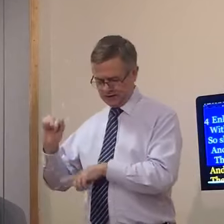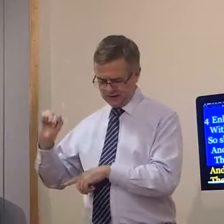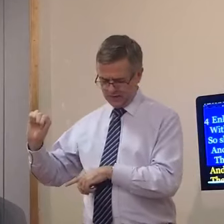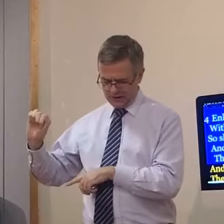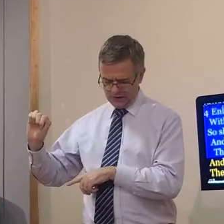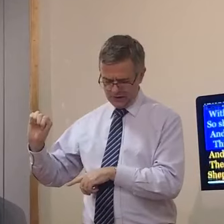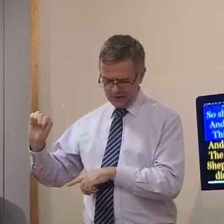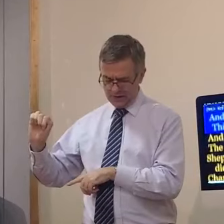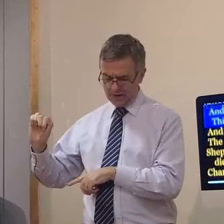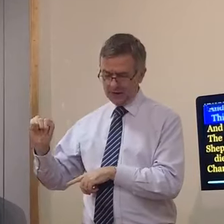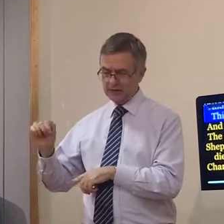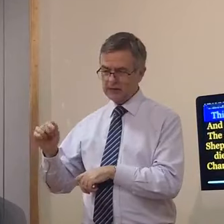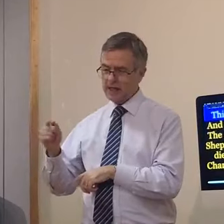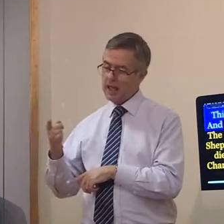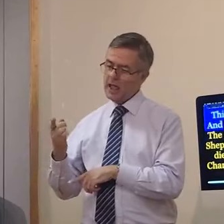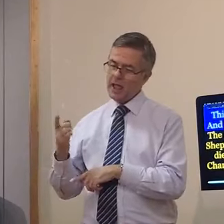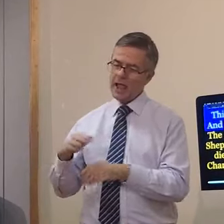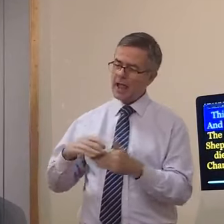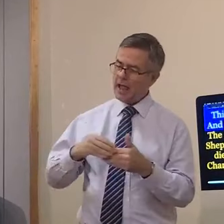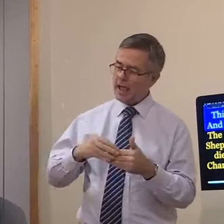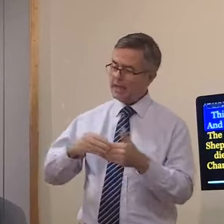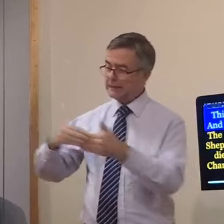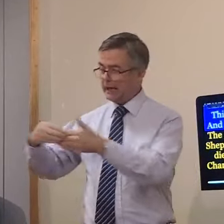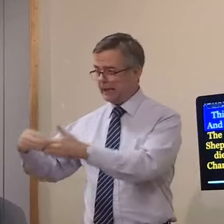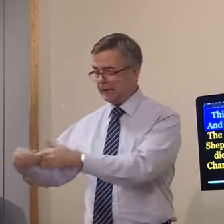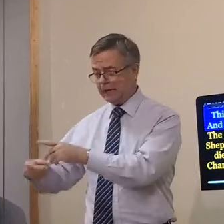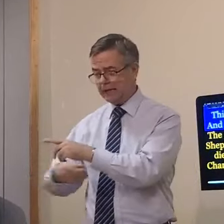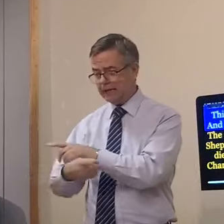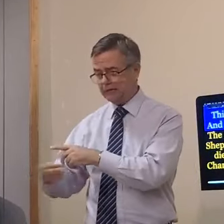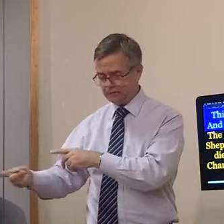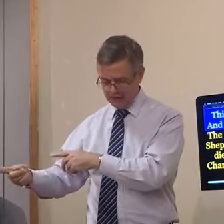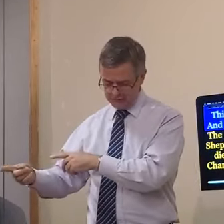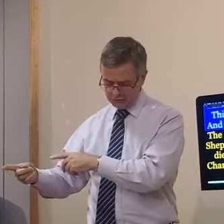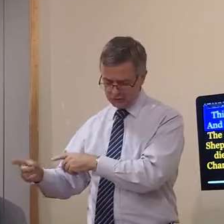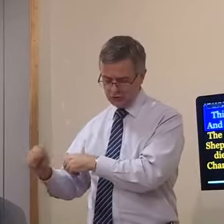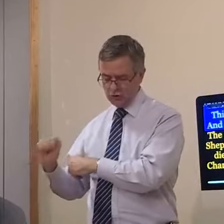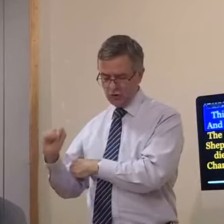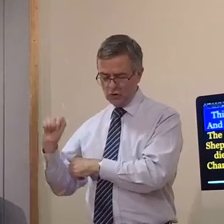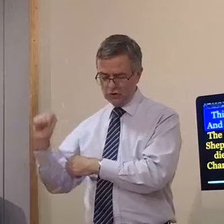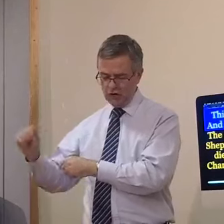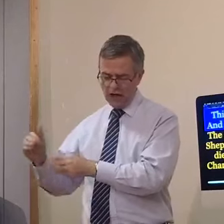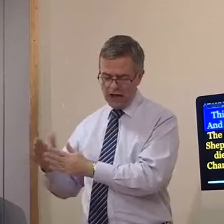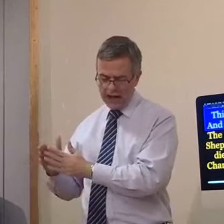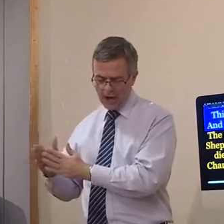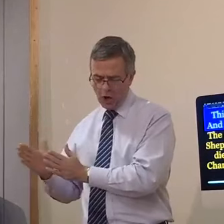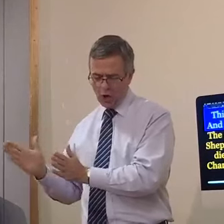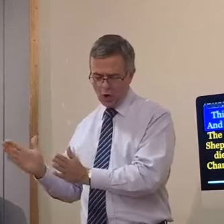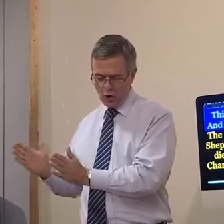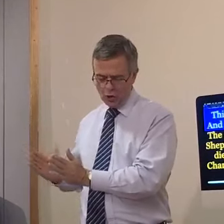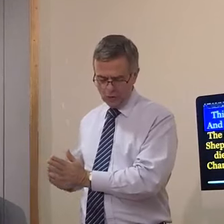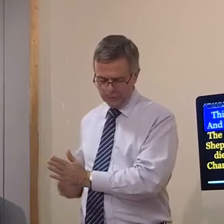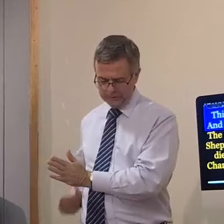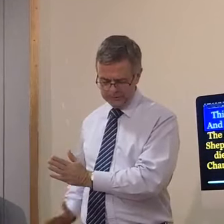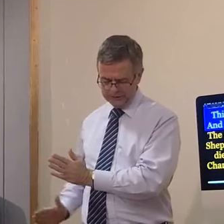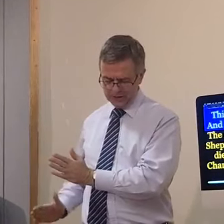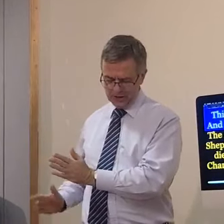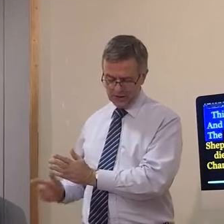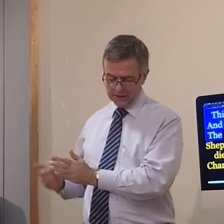time and lead them to thy open side